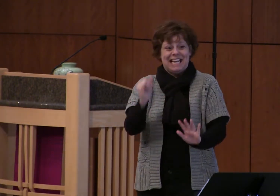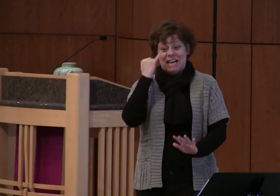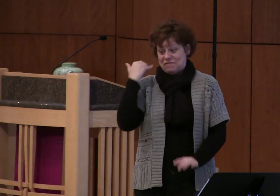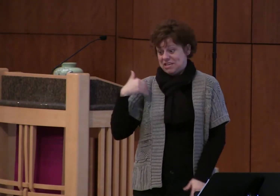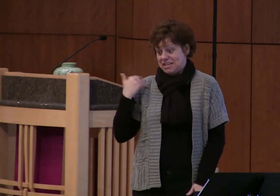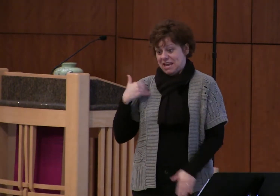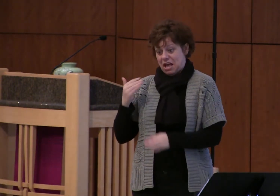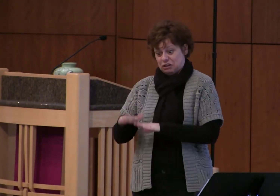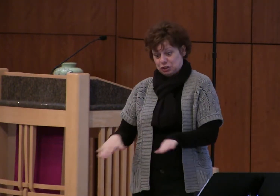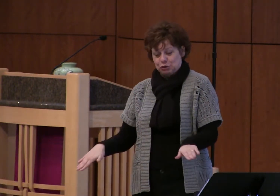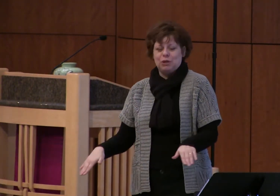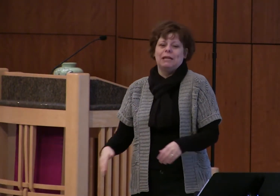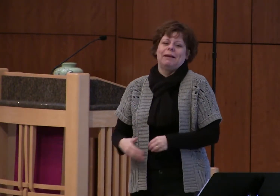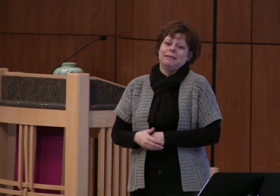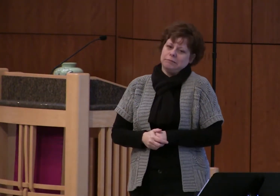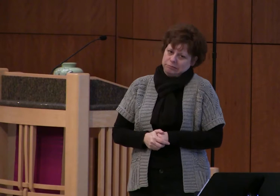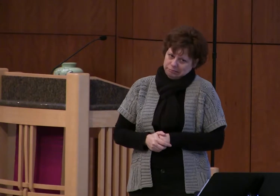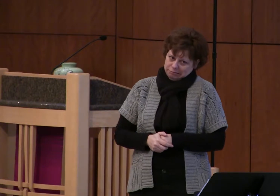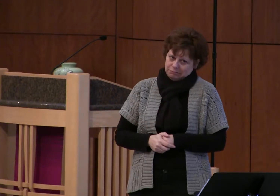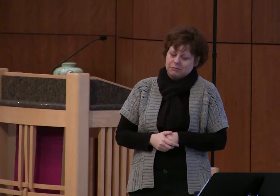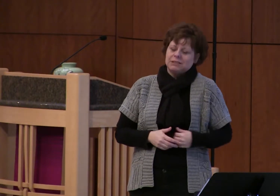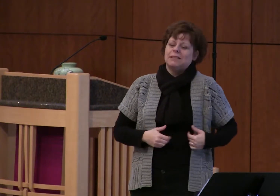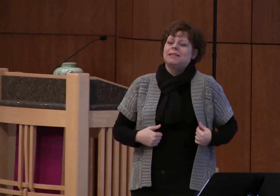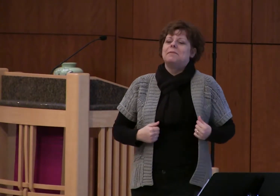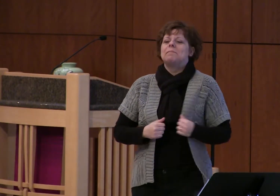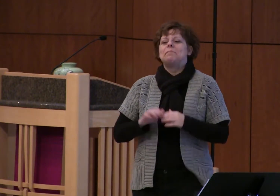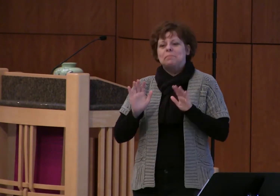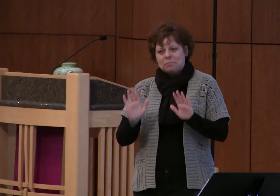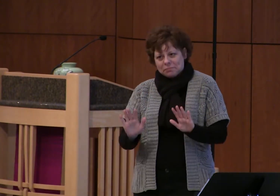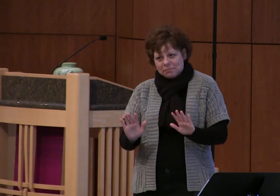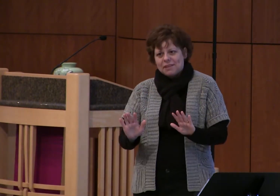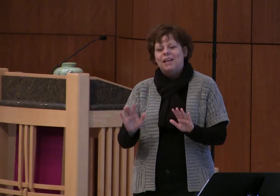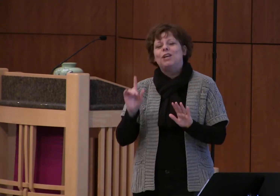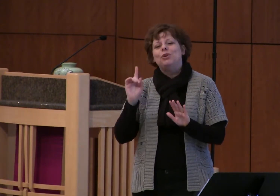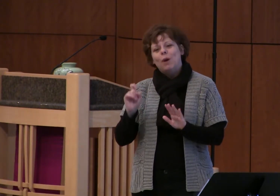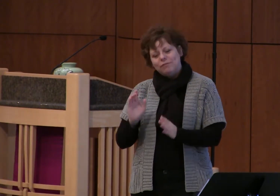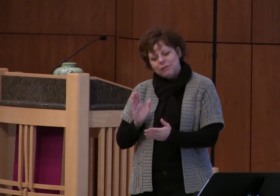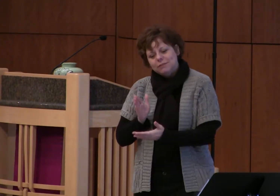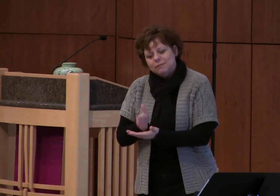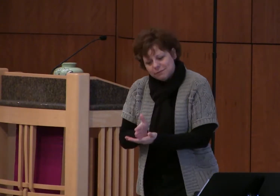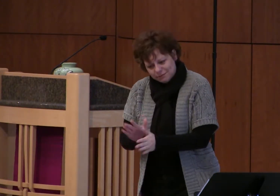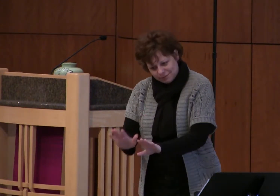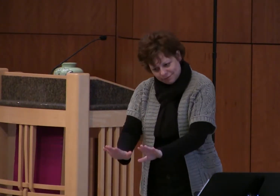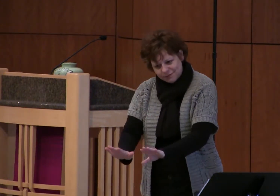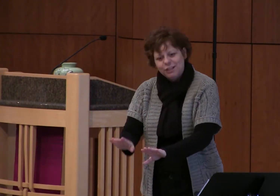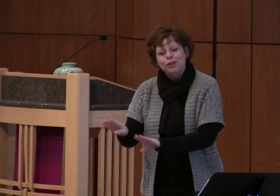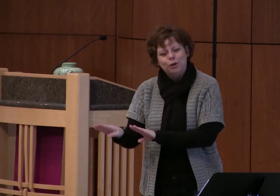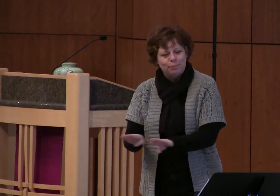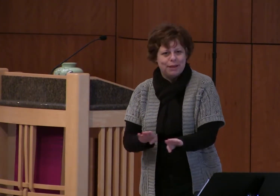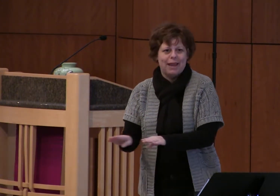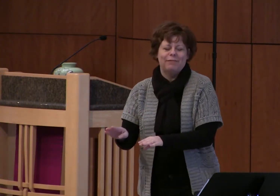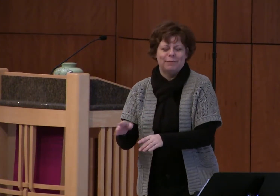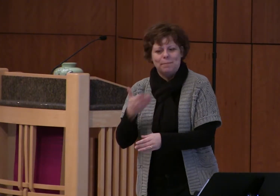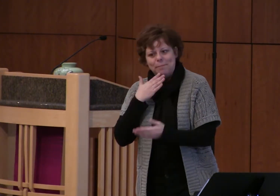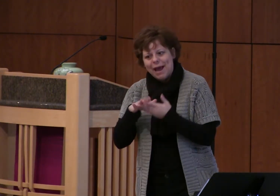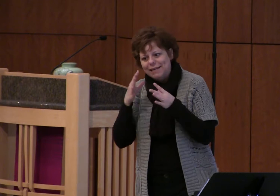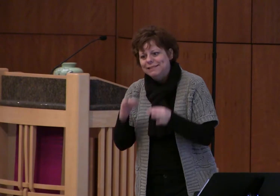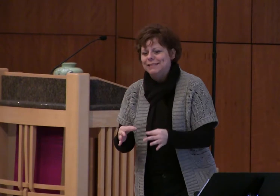it's actually the best thing parents can do is to intervene when their child is about to make a bad decision and